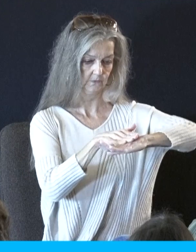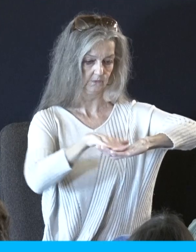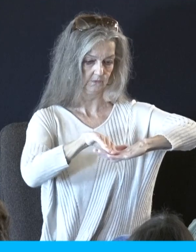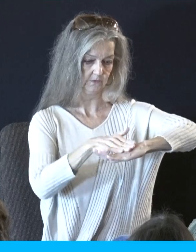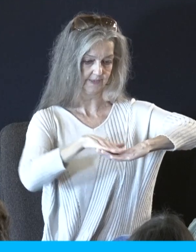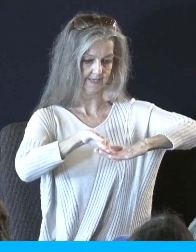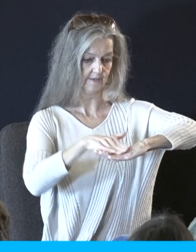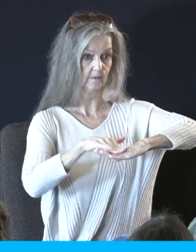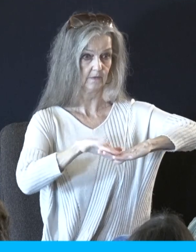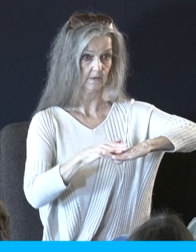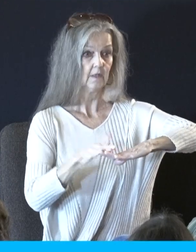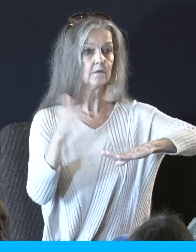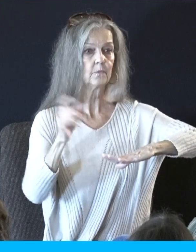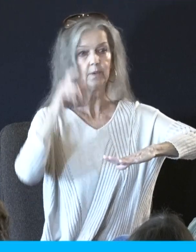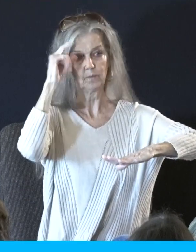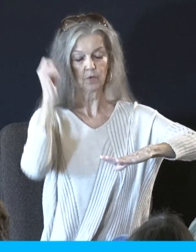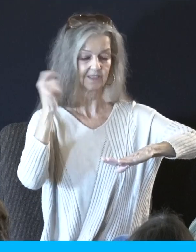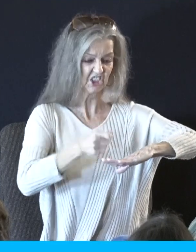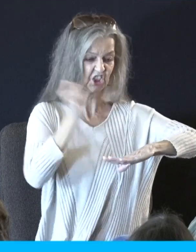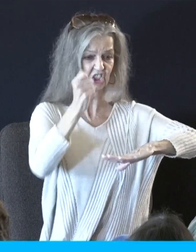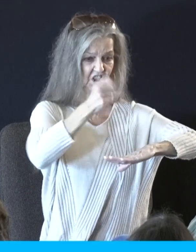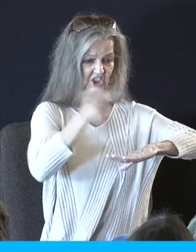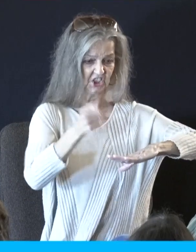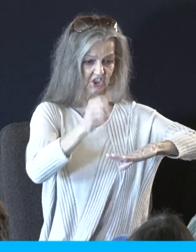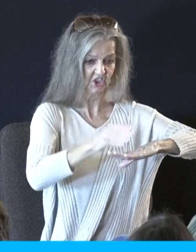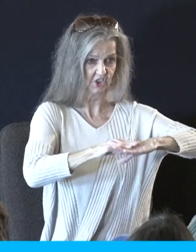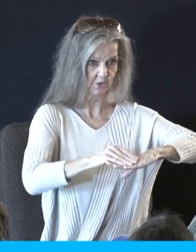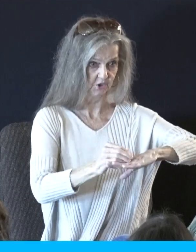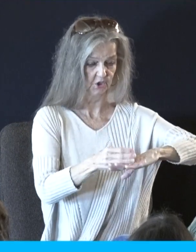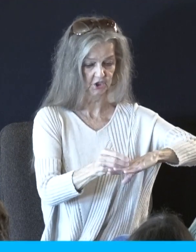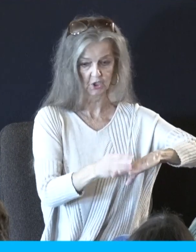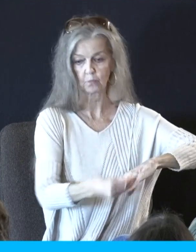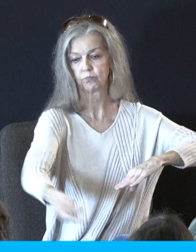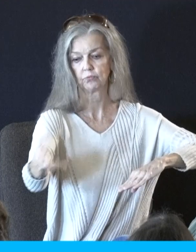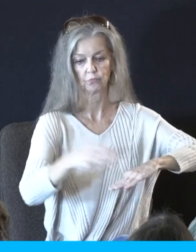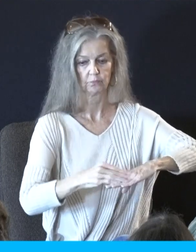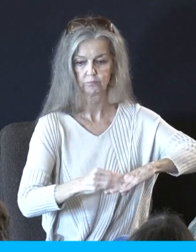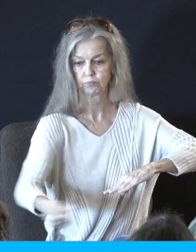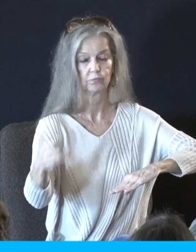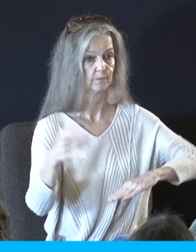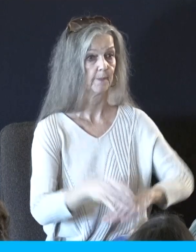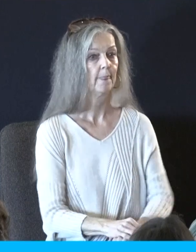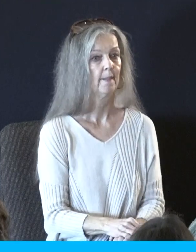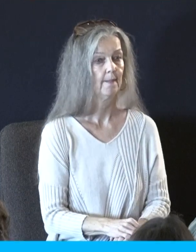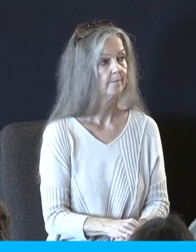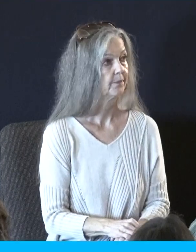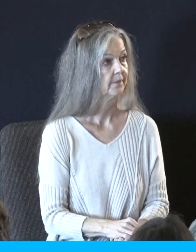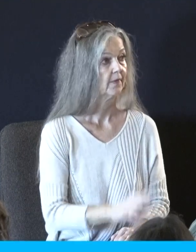is where Moses grounded the golden calf into powder. After Moses destroys the golden calf, 3,000 of the golden